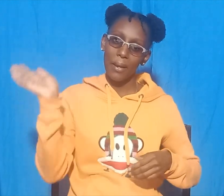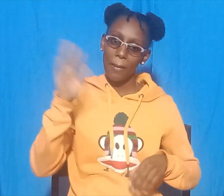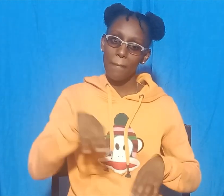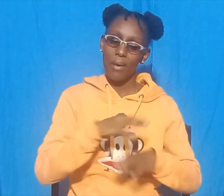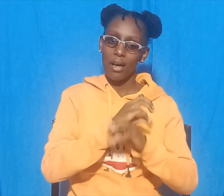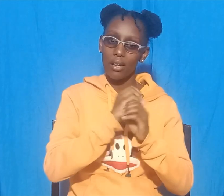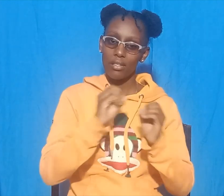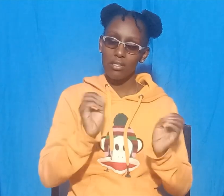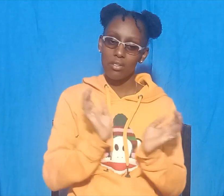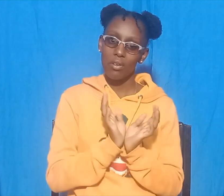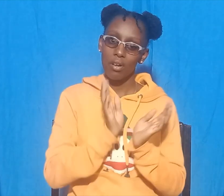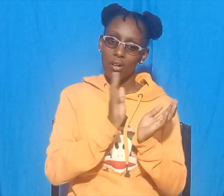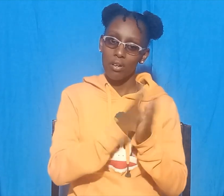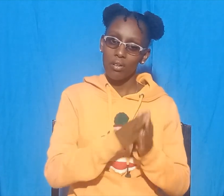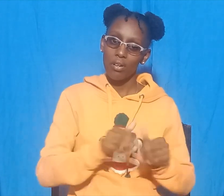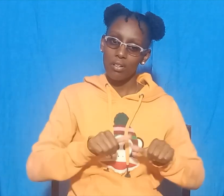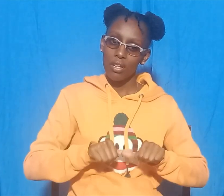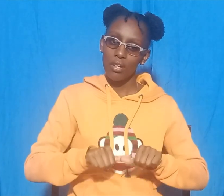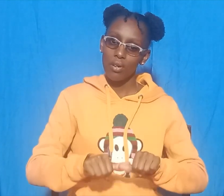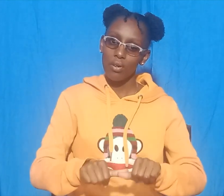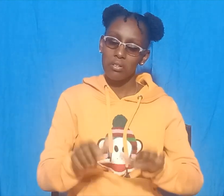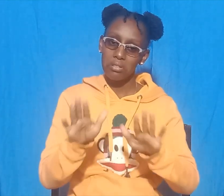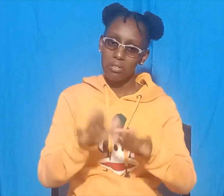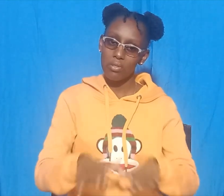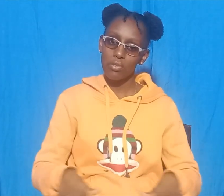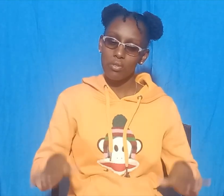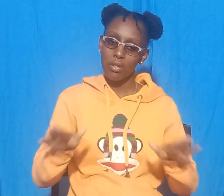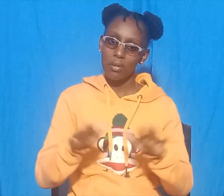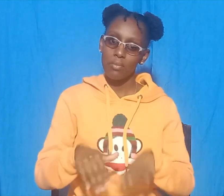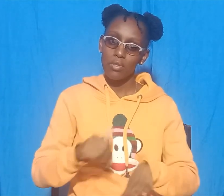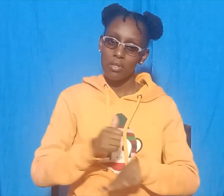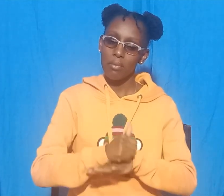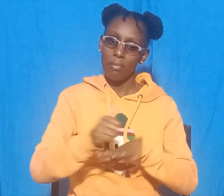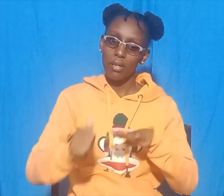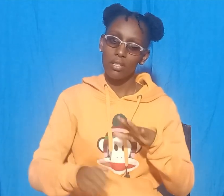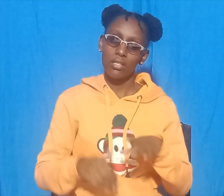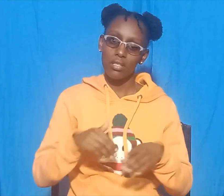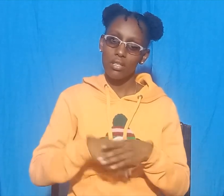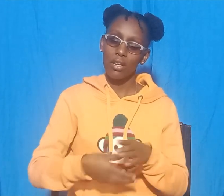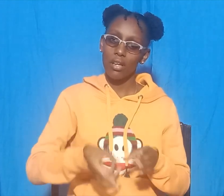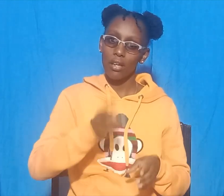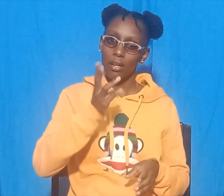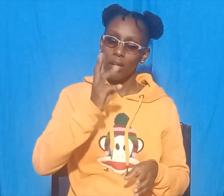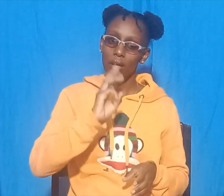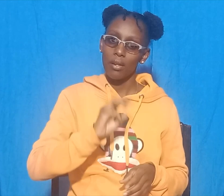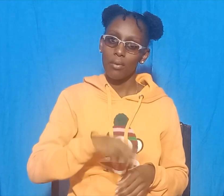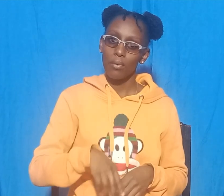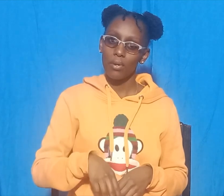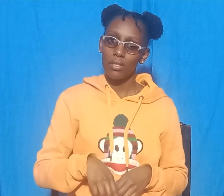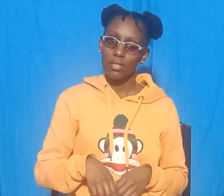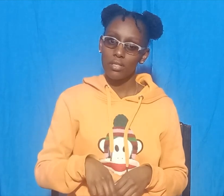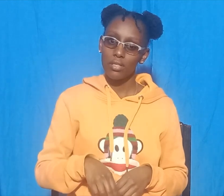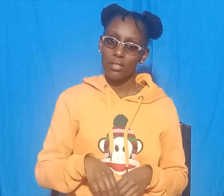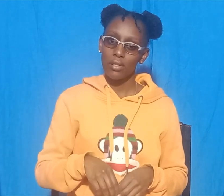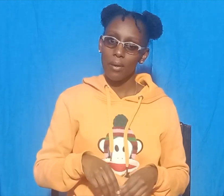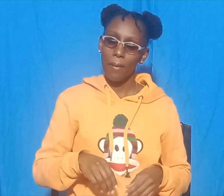crocodile was swimming and walk. in the water under the tree. Then he shouted, Friend monkey,